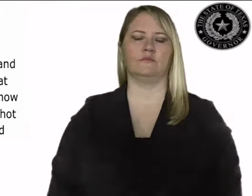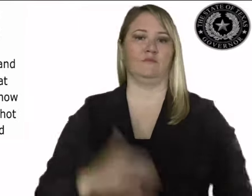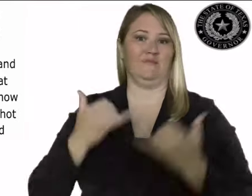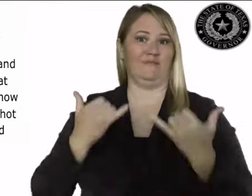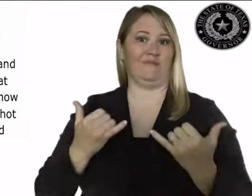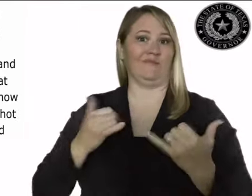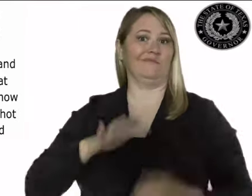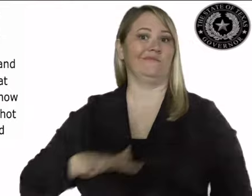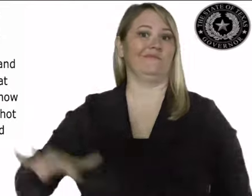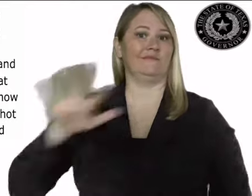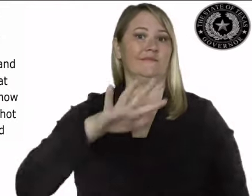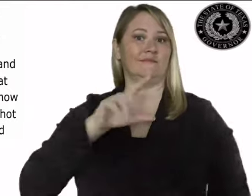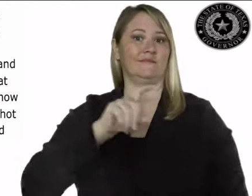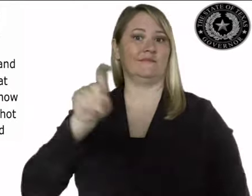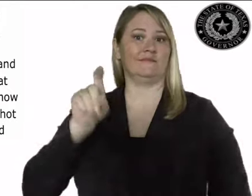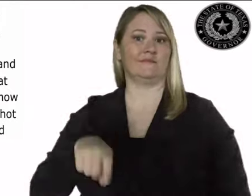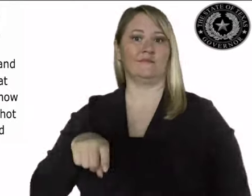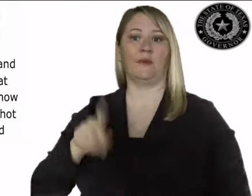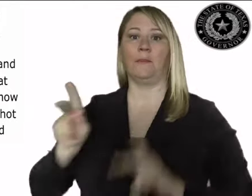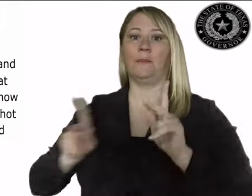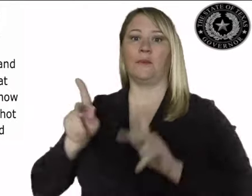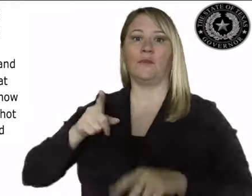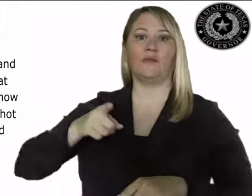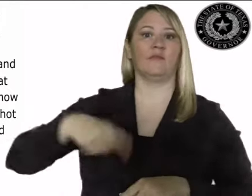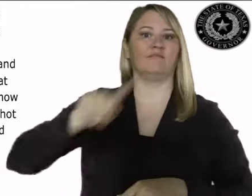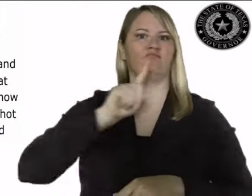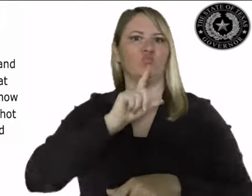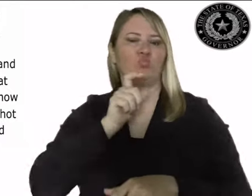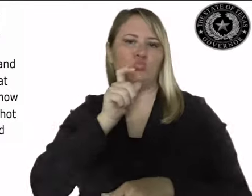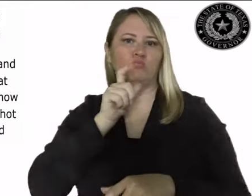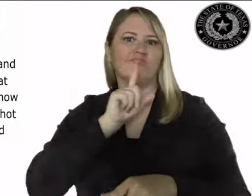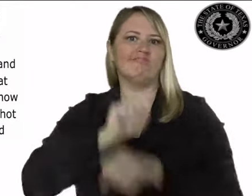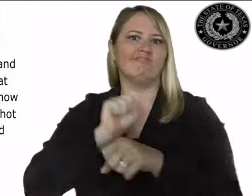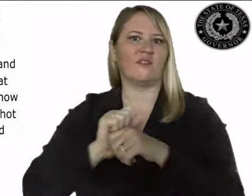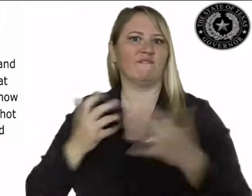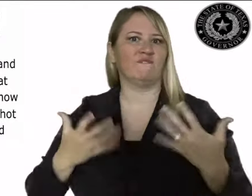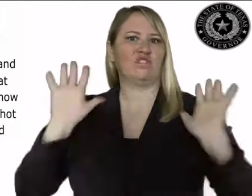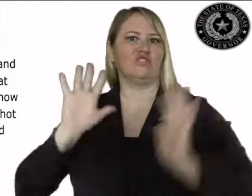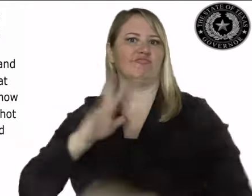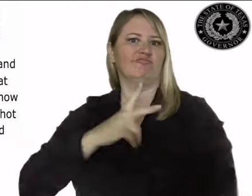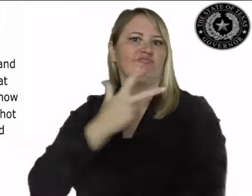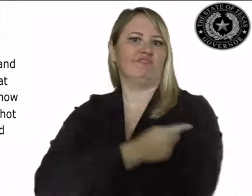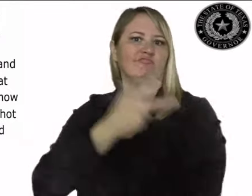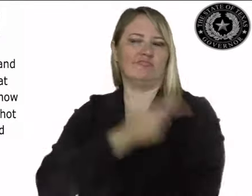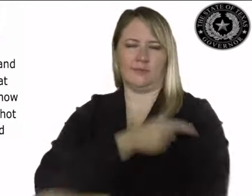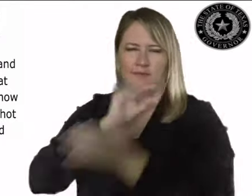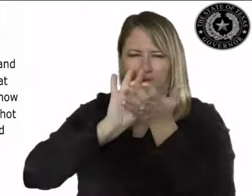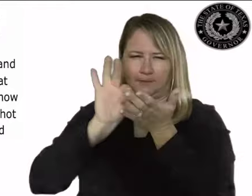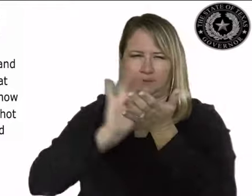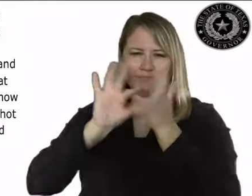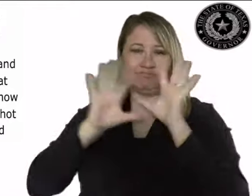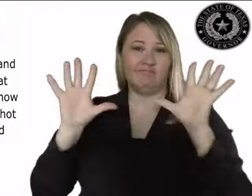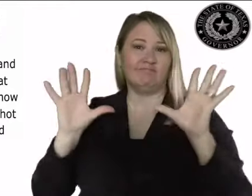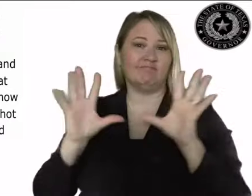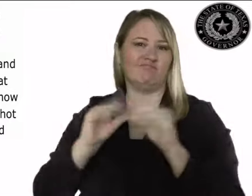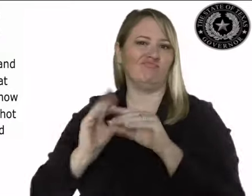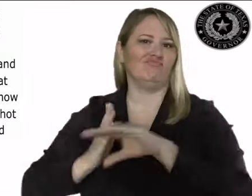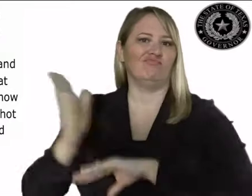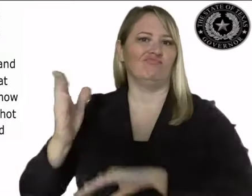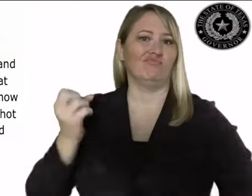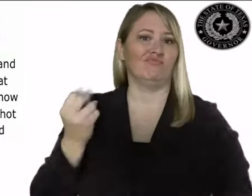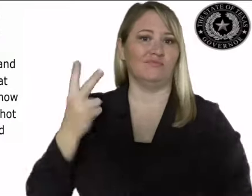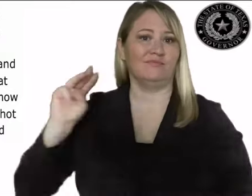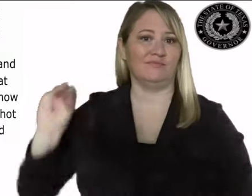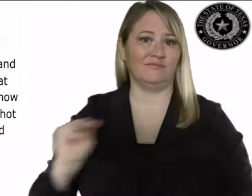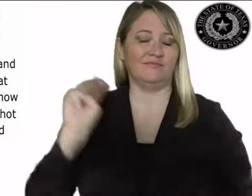Whereas, Texas has administered over 12 million doses of the COVID-19 vaccines, and every person